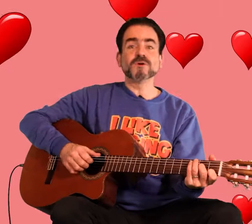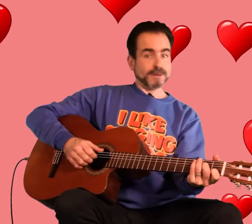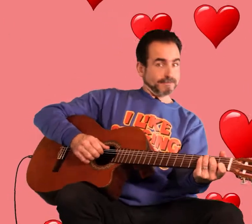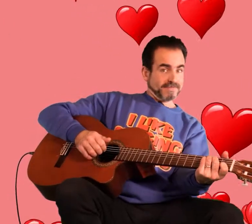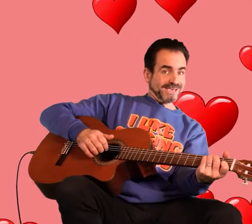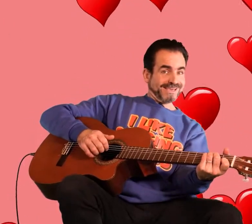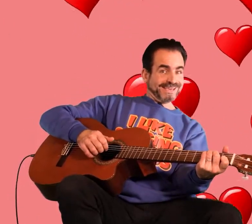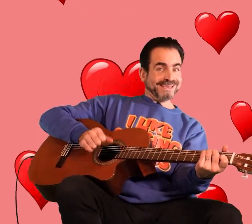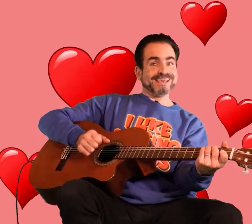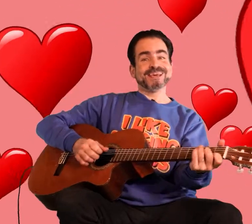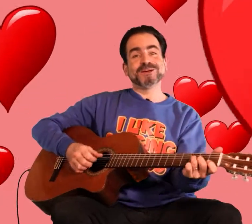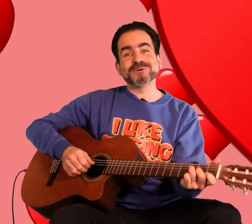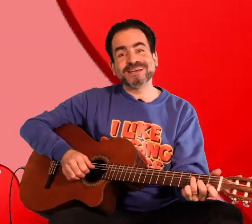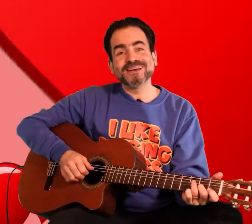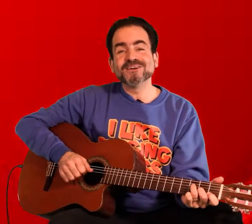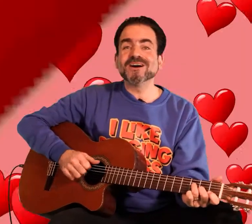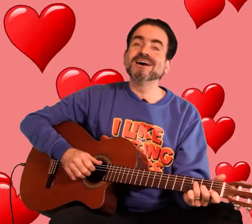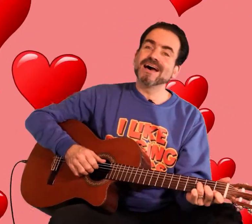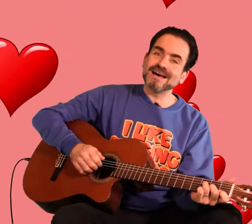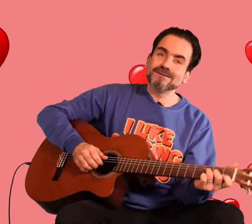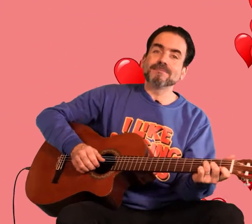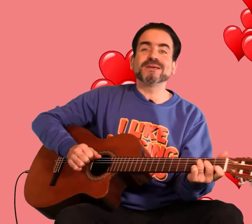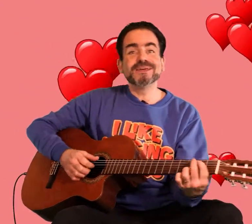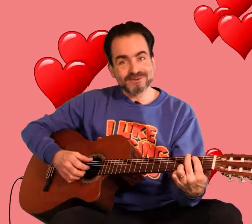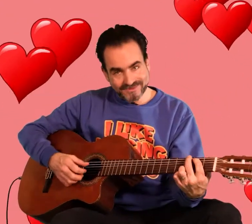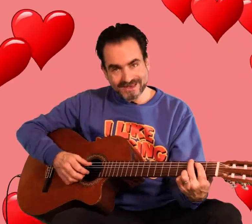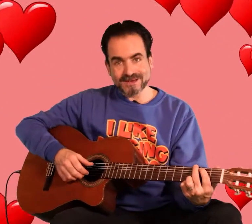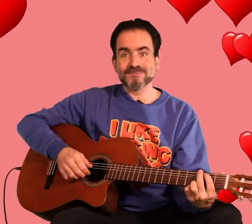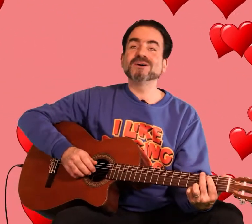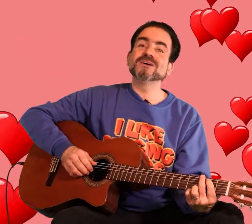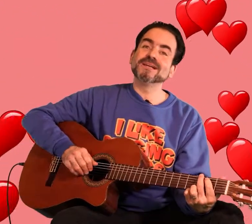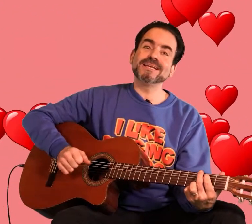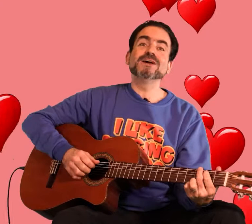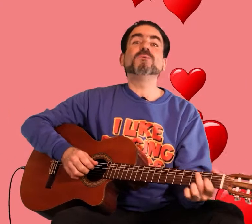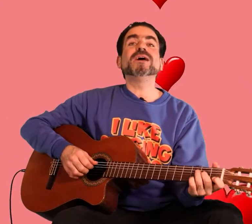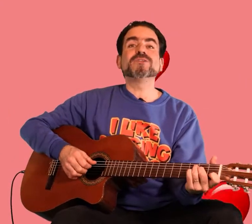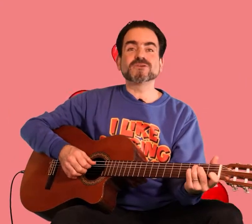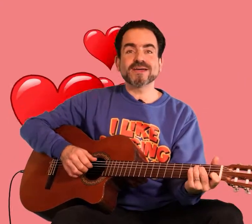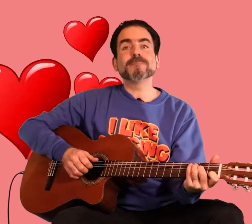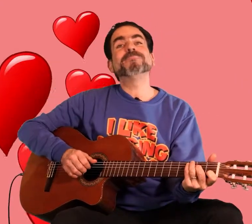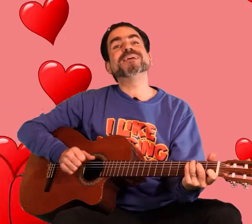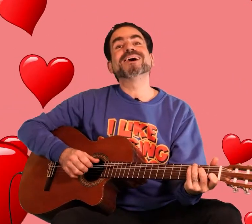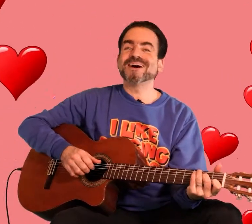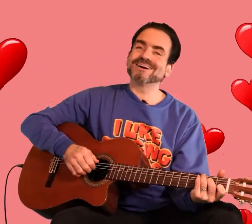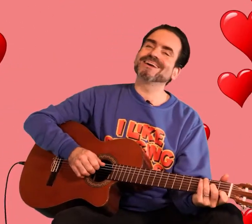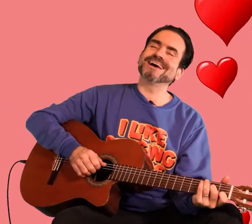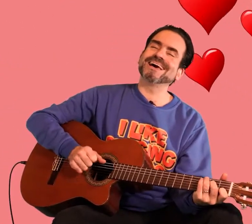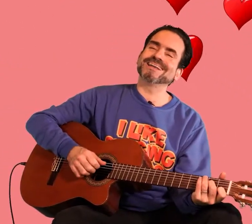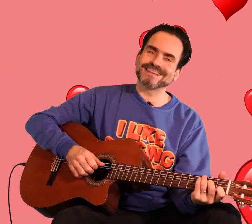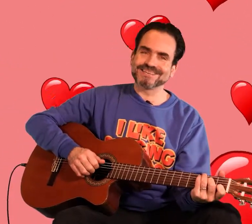me we're a happy family with a great big hug and a kiss